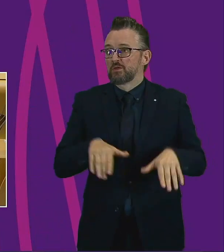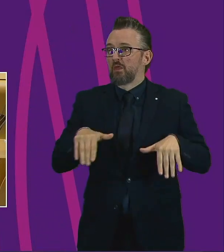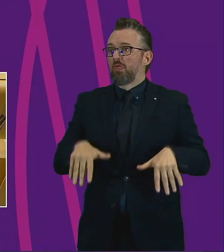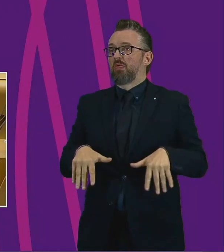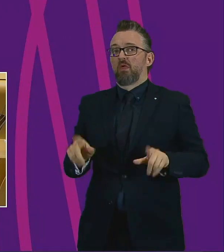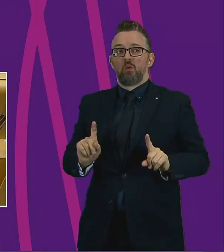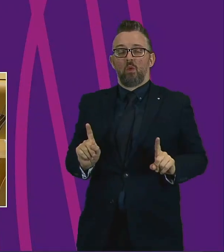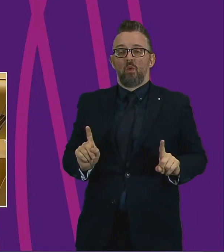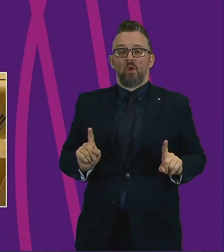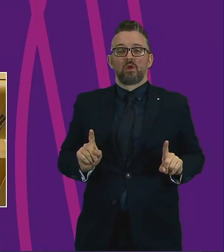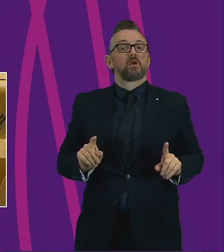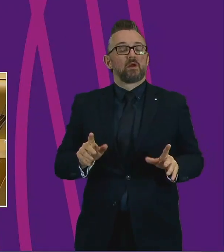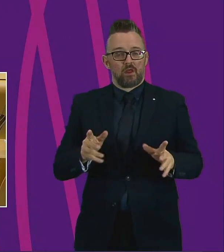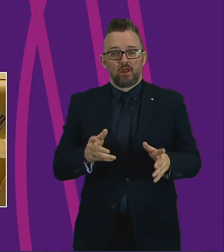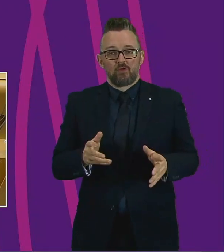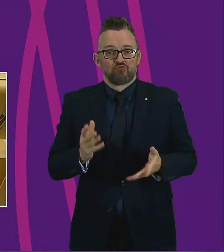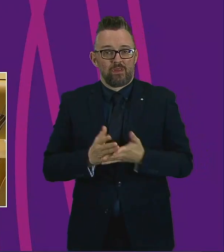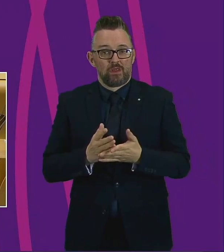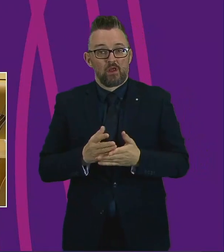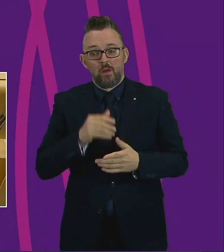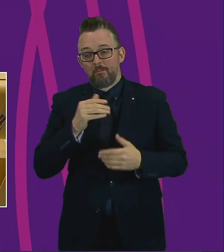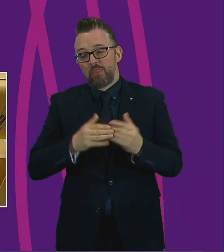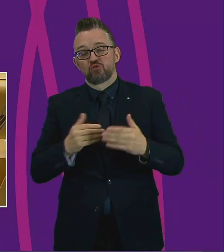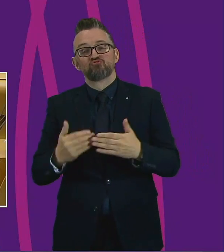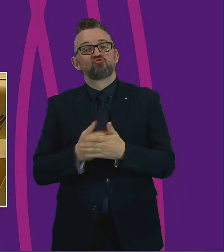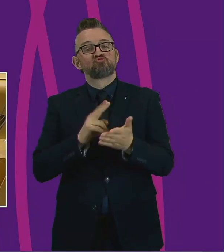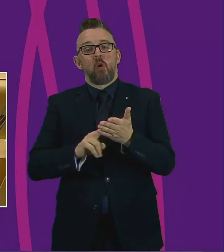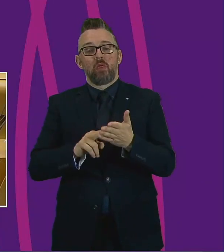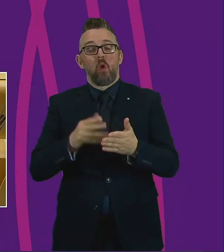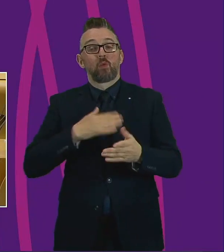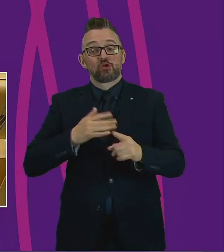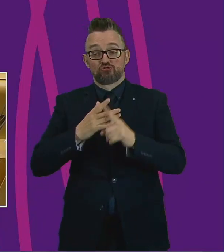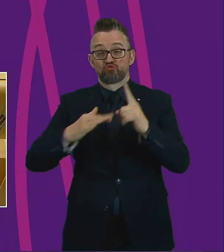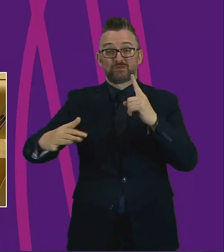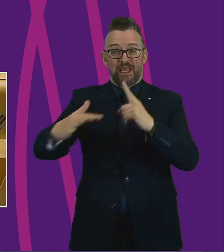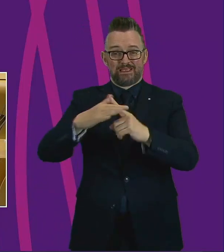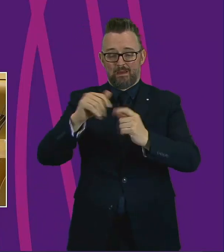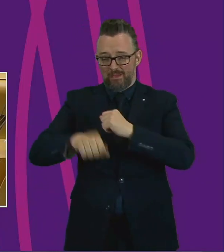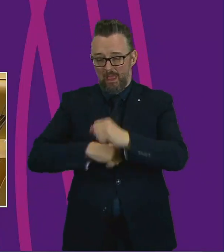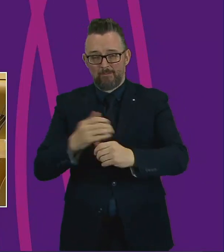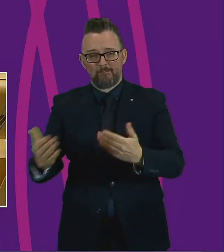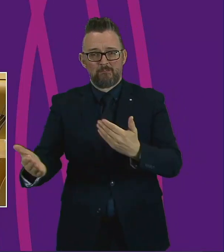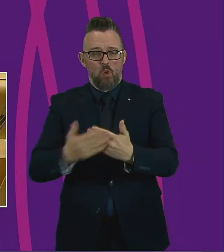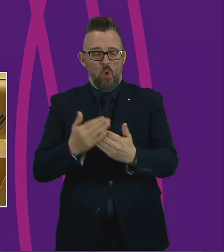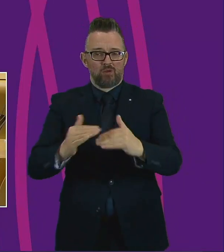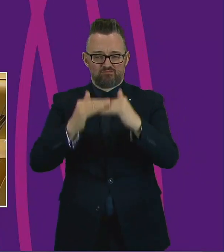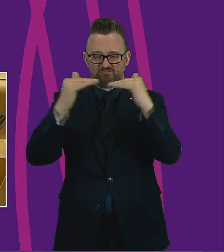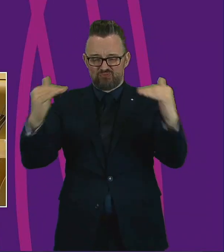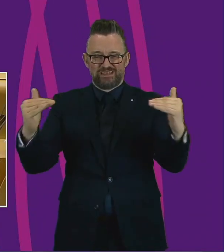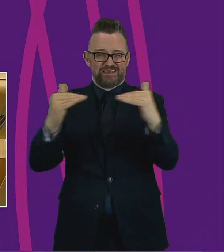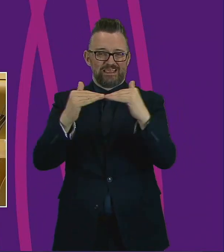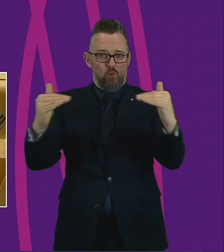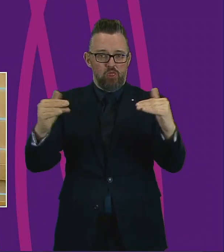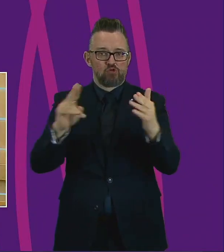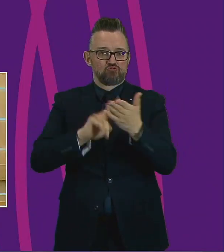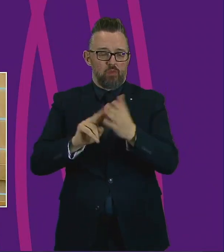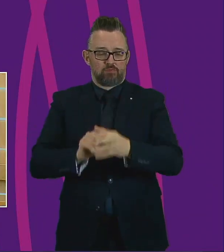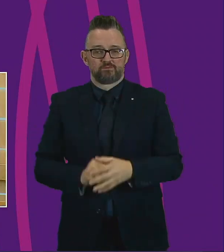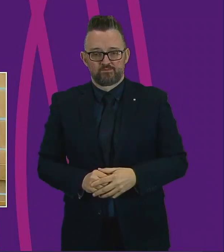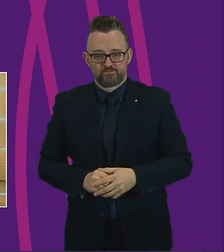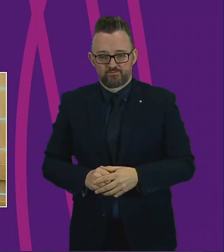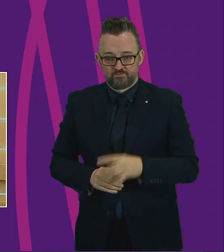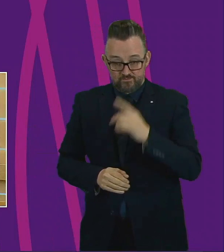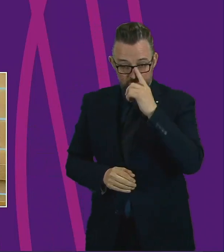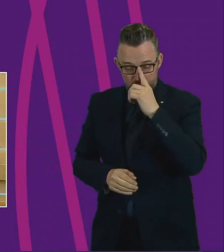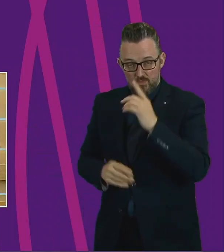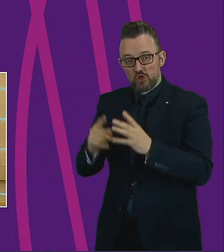new normal. It's about building a better, more equal society. We all need to play our part in that. Thank you, Presiding Officer. you. And I call on